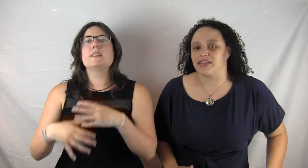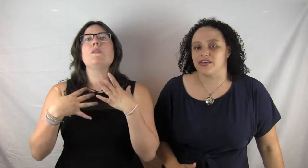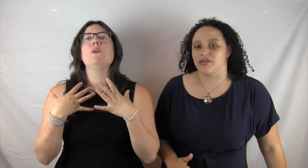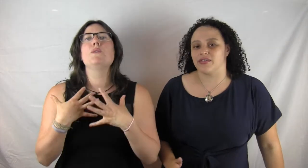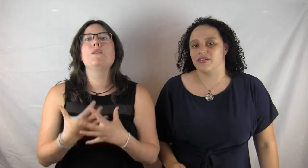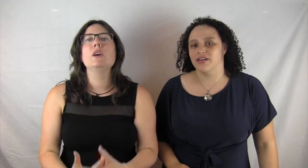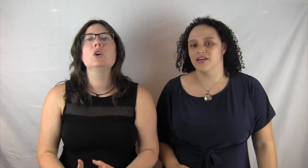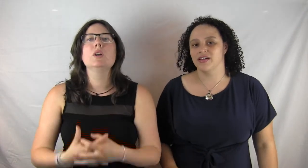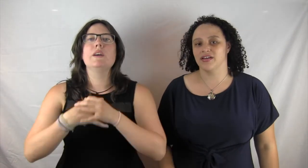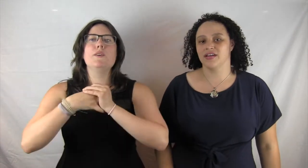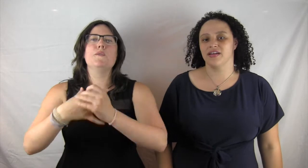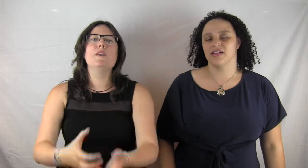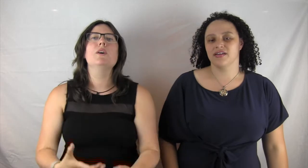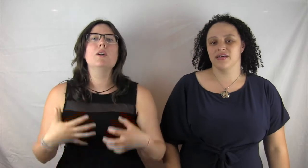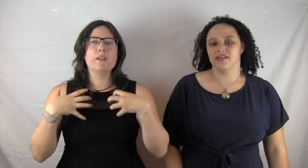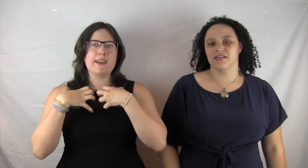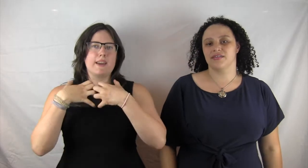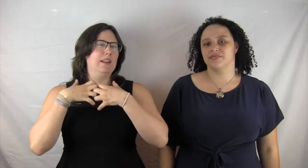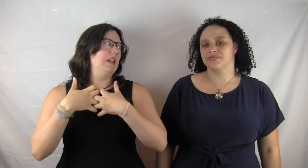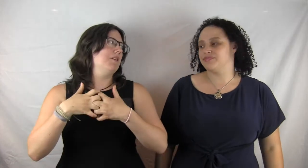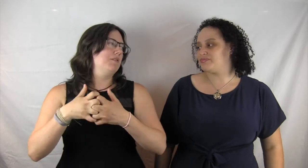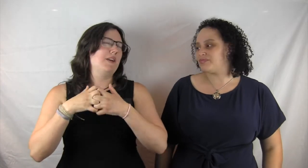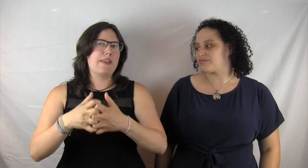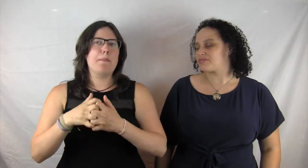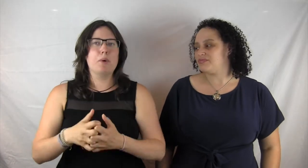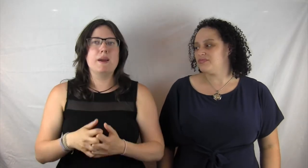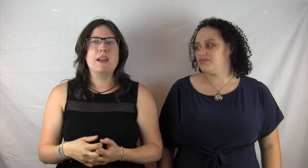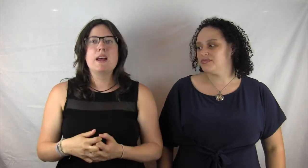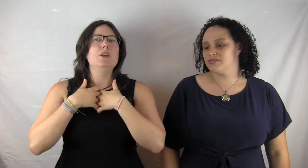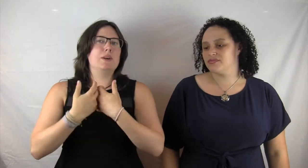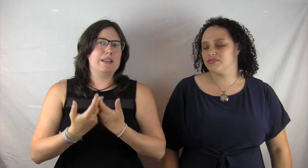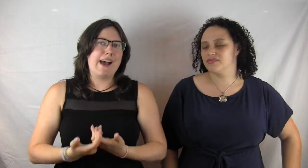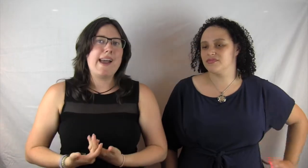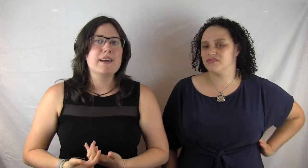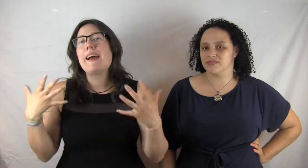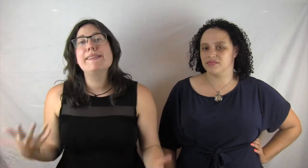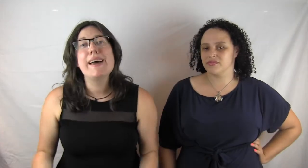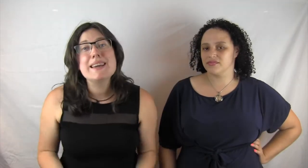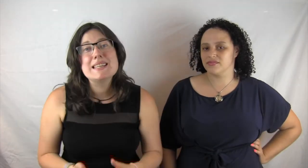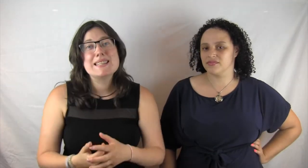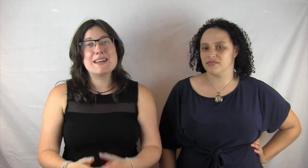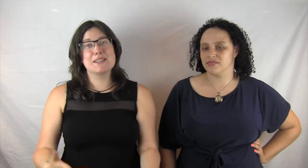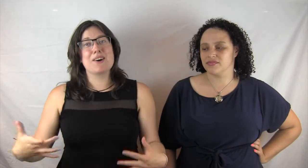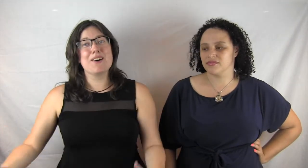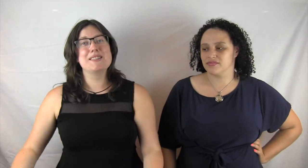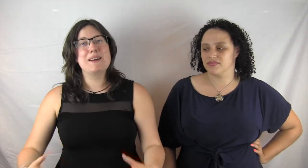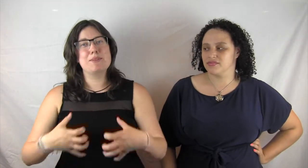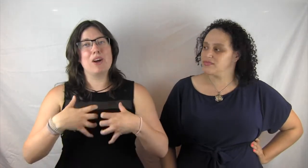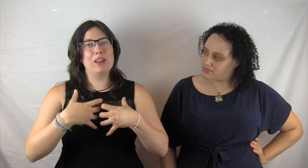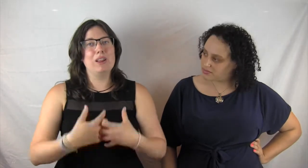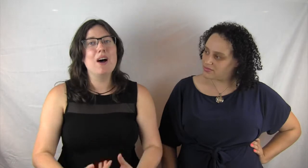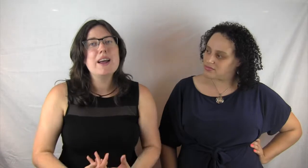that you're... If you feel, if you feel like love in that moment, you can die. And I like this as a concept a lot,